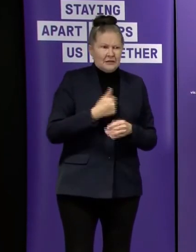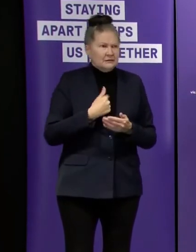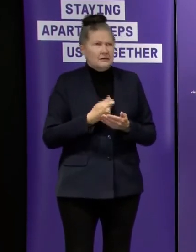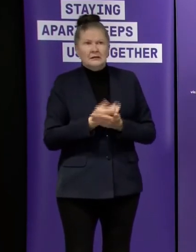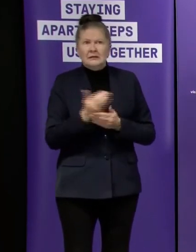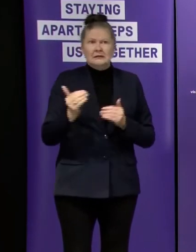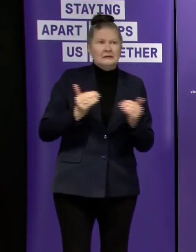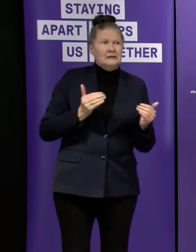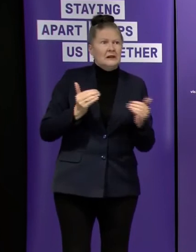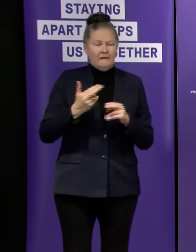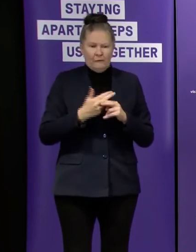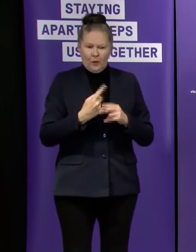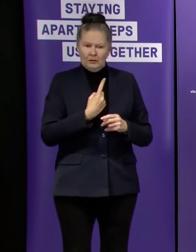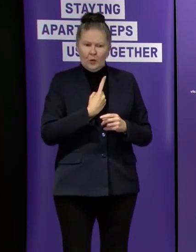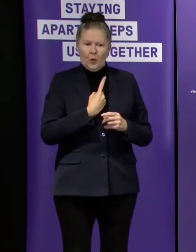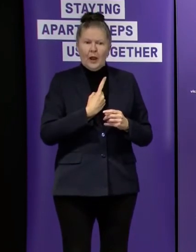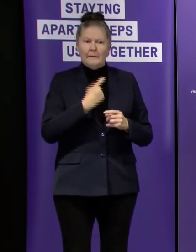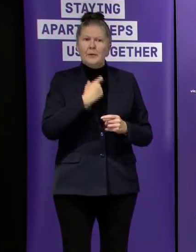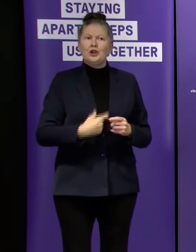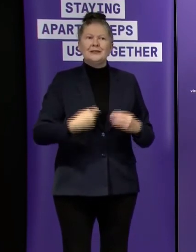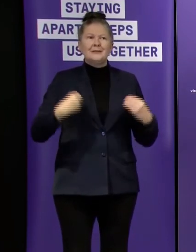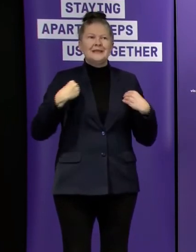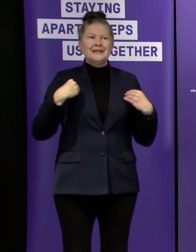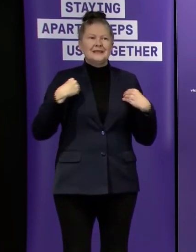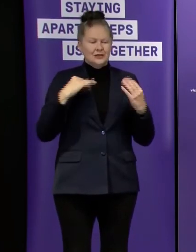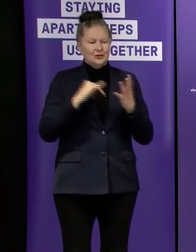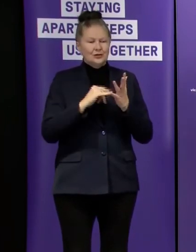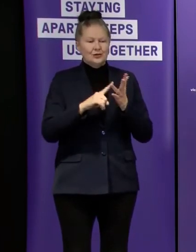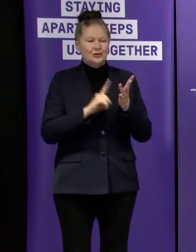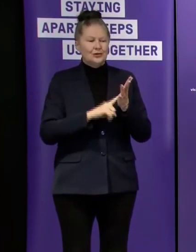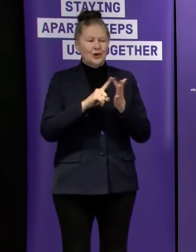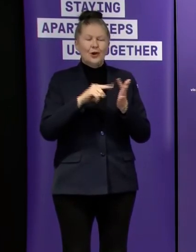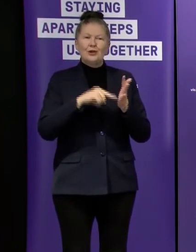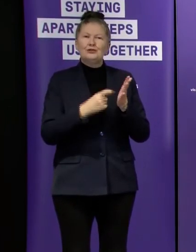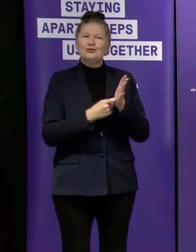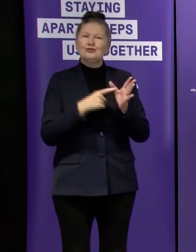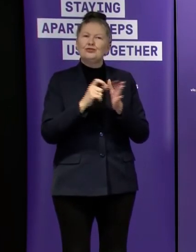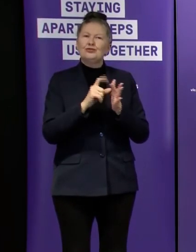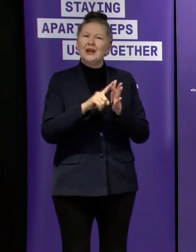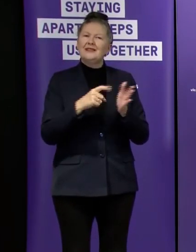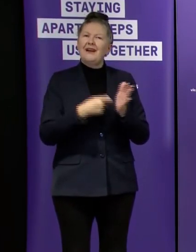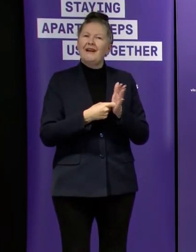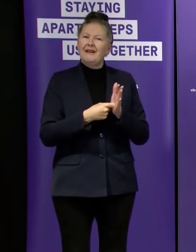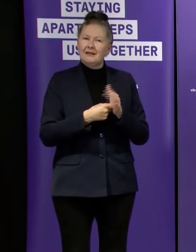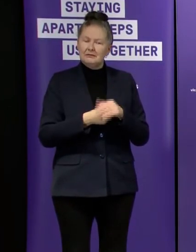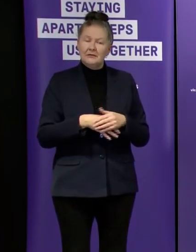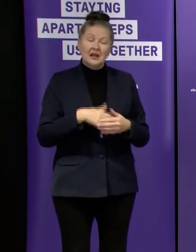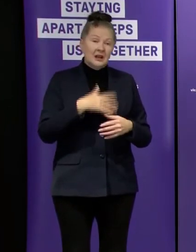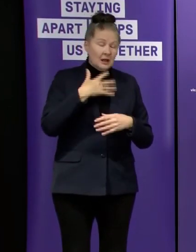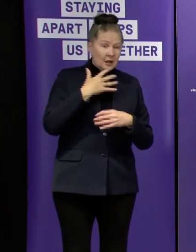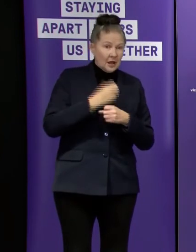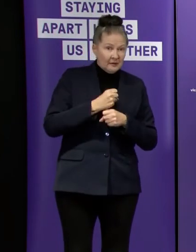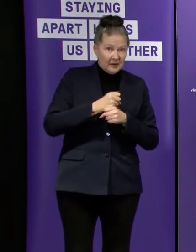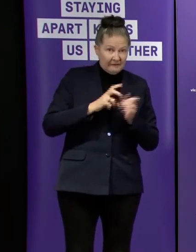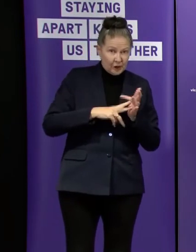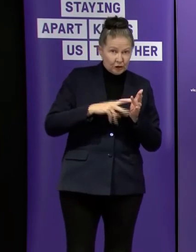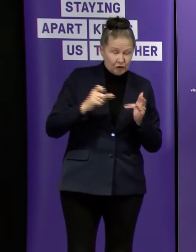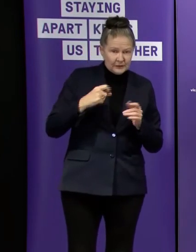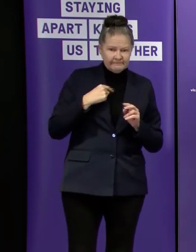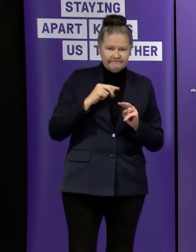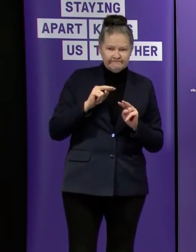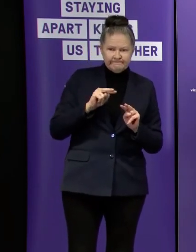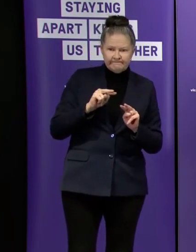looking to see what more we can do to assist the issue with sole traders from the state government's point of view is of course we can't